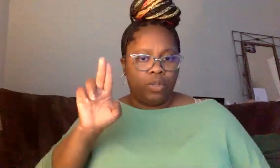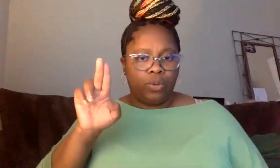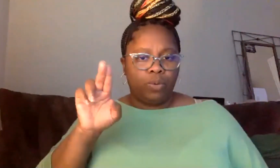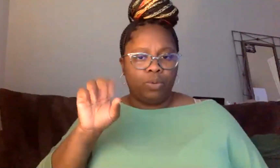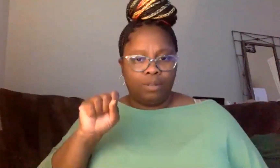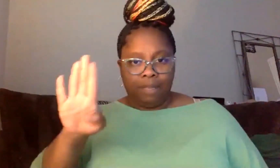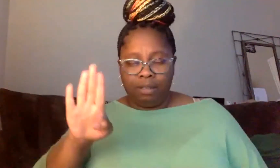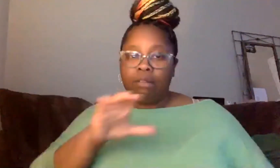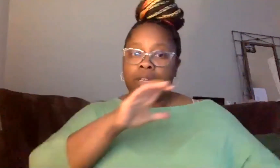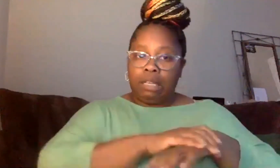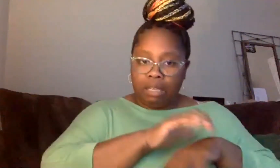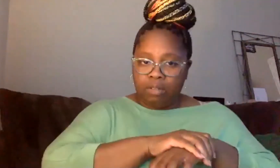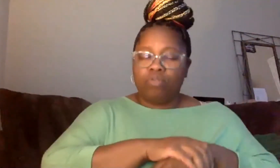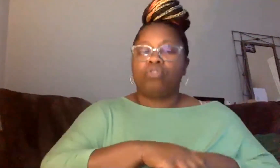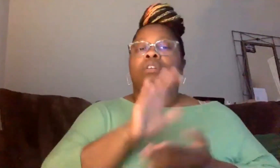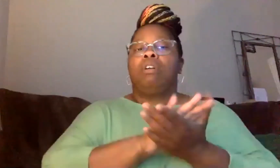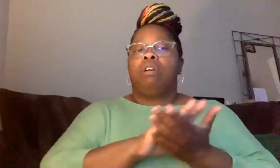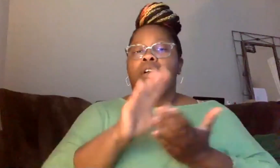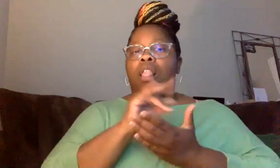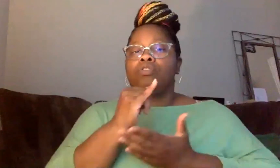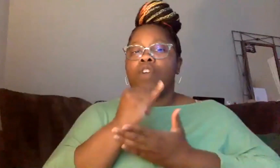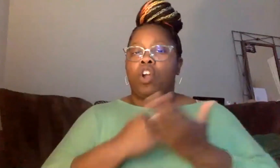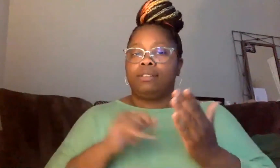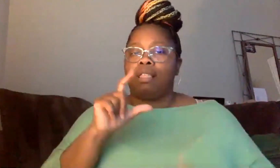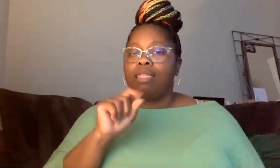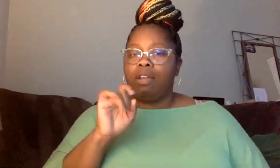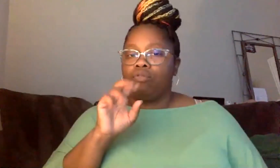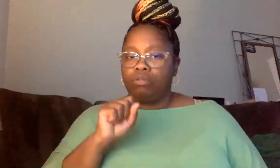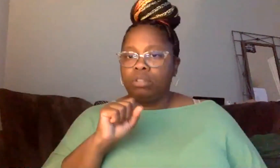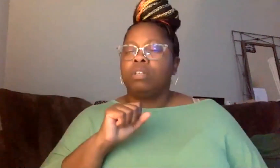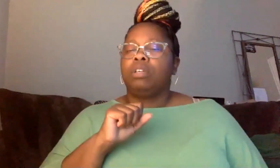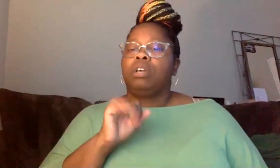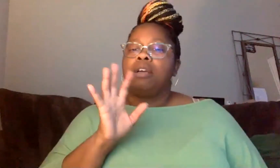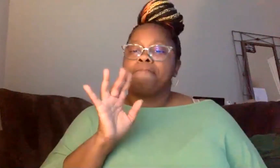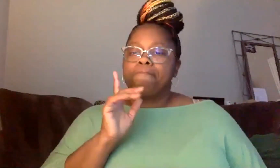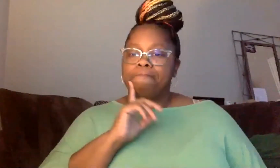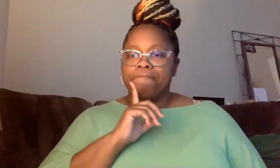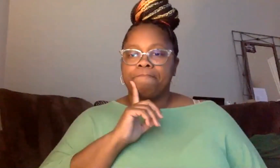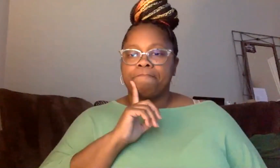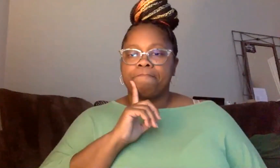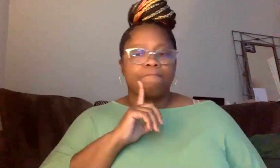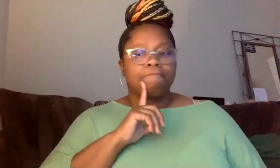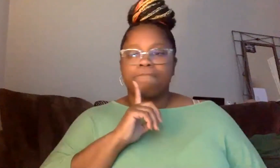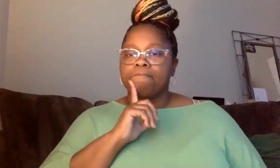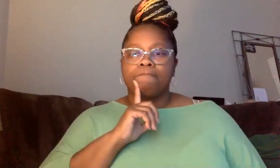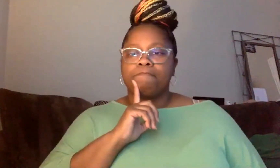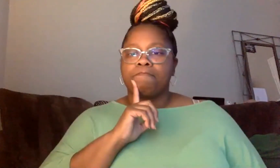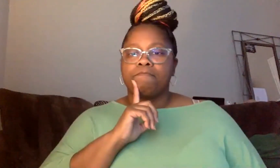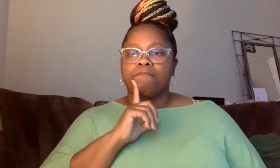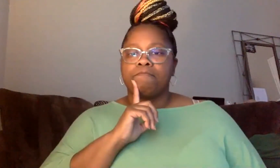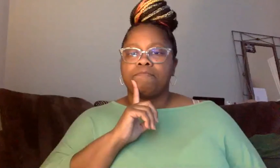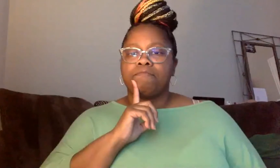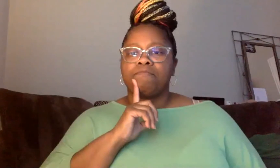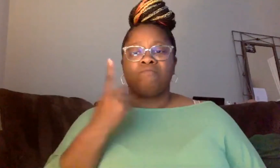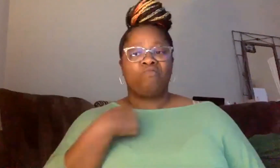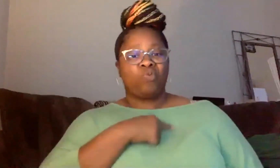English in the College of Arts and Letters. And just what we're facing